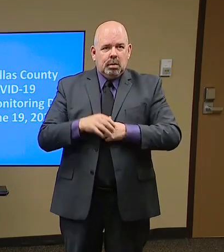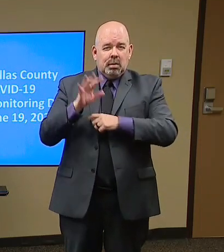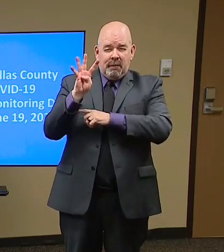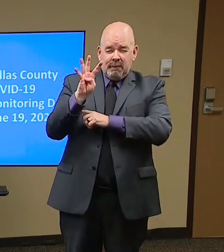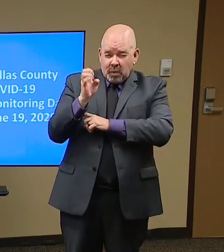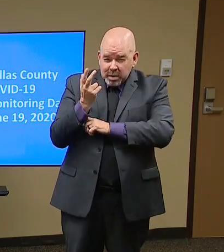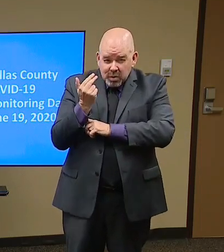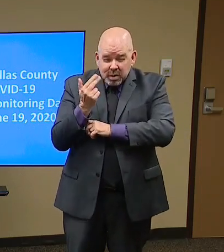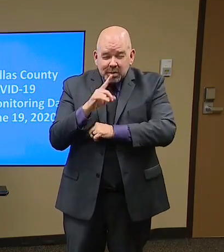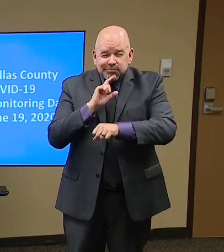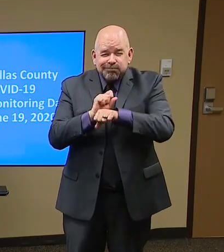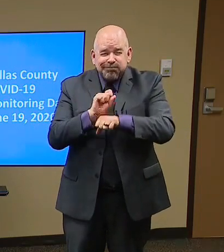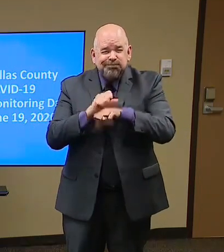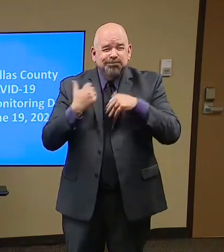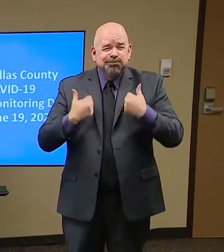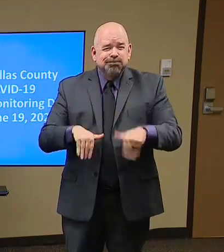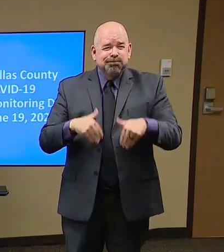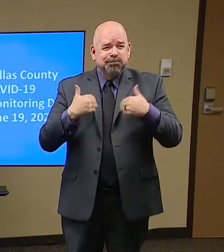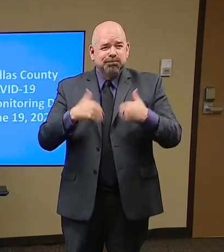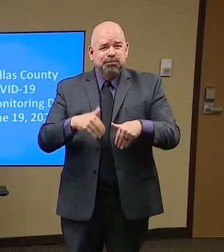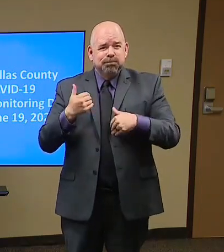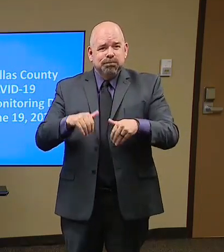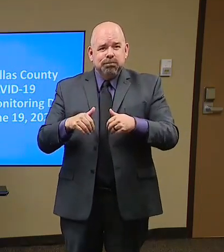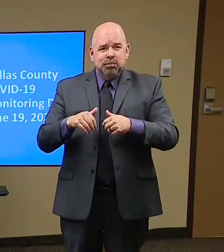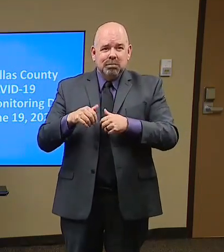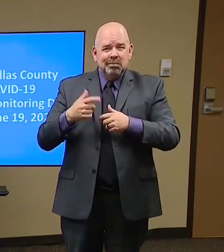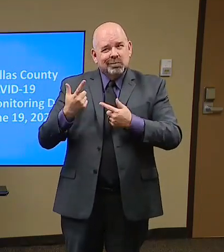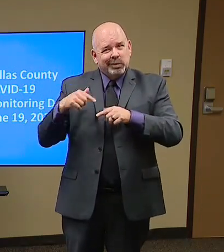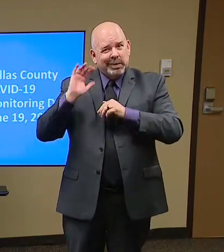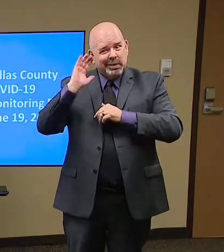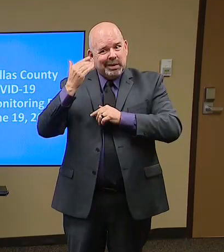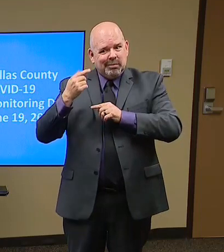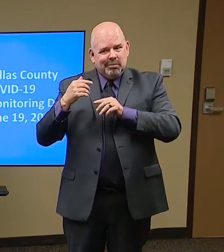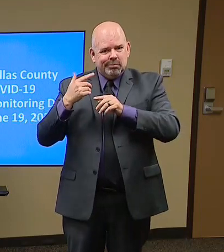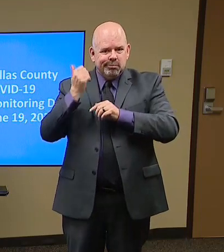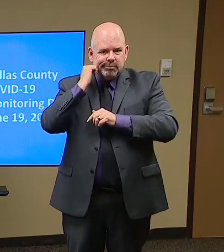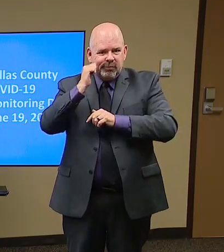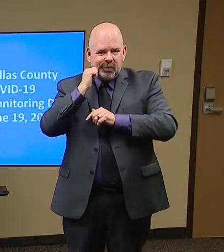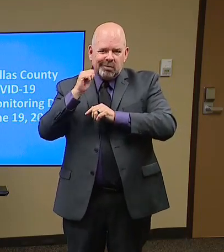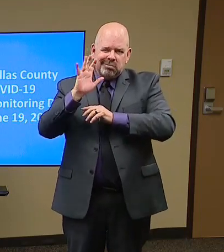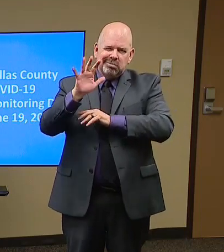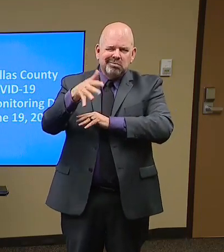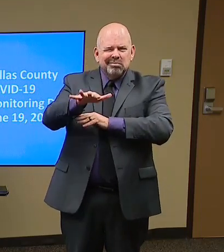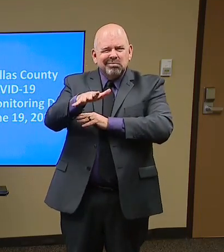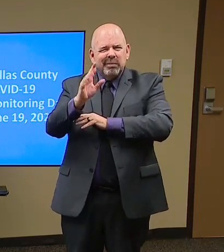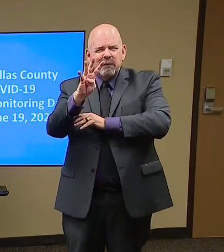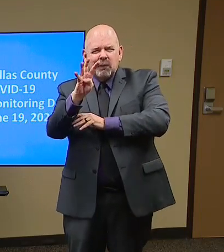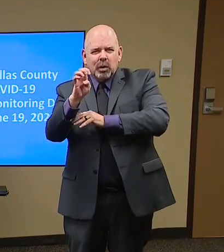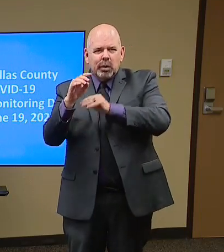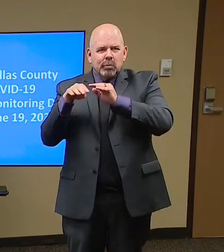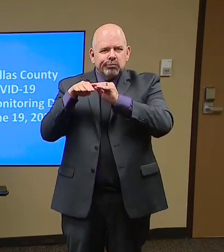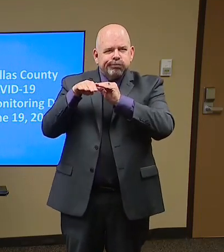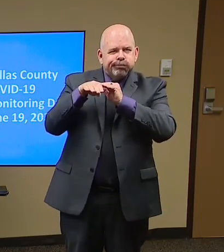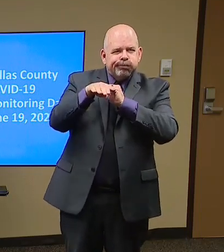400 around that range seems to be our new normal. Our total number of cases then that were reported is 16